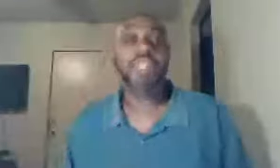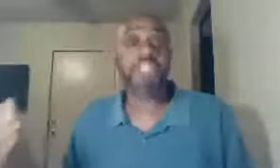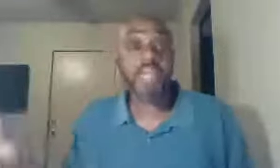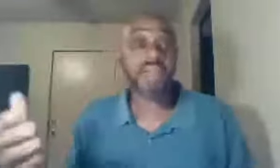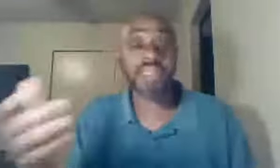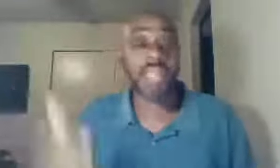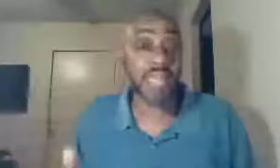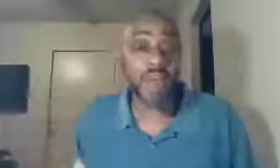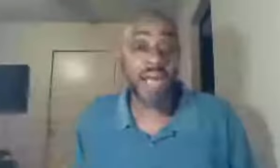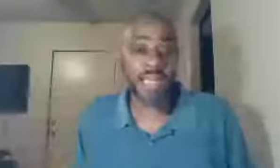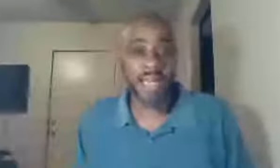sharing the same parking lot,